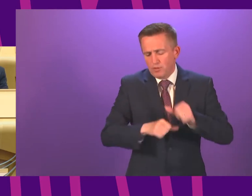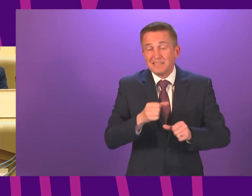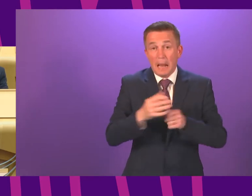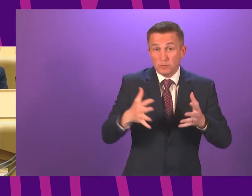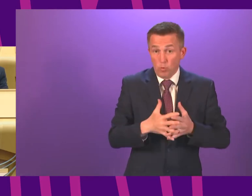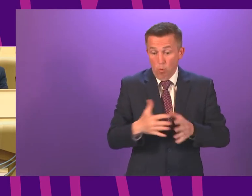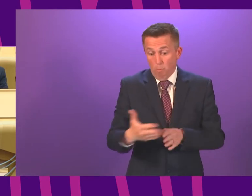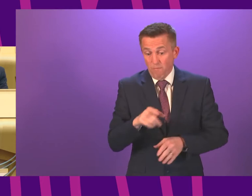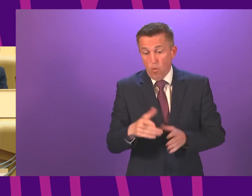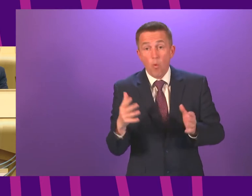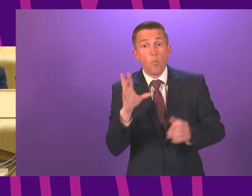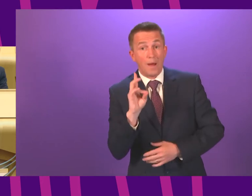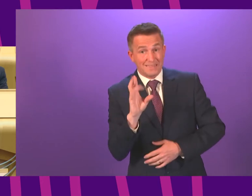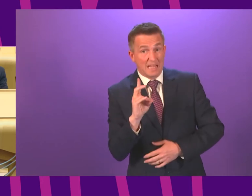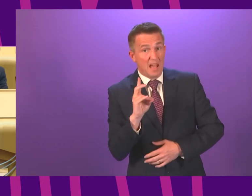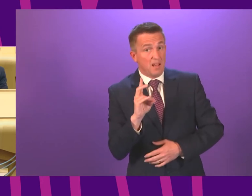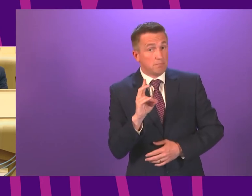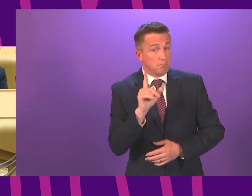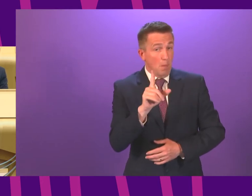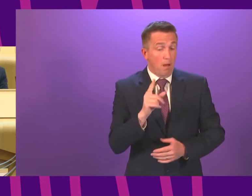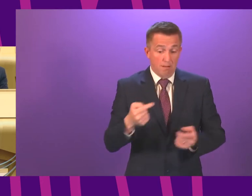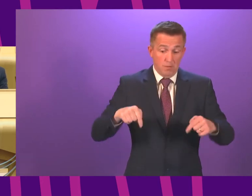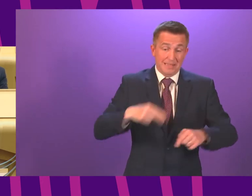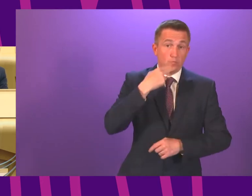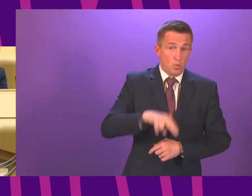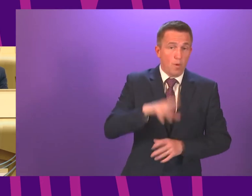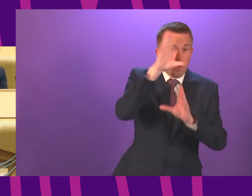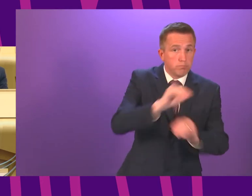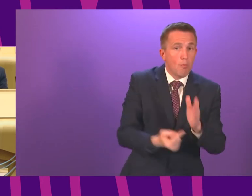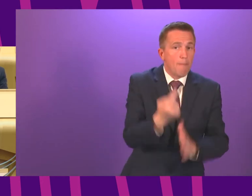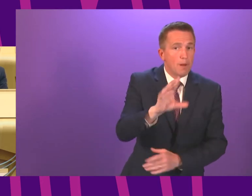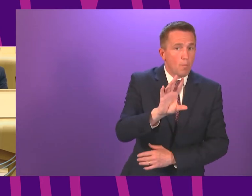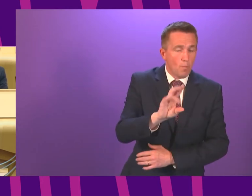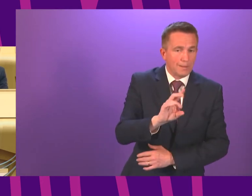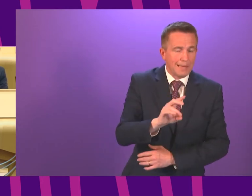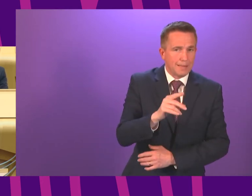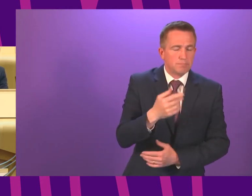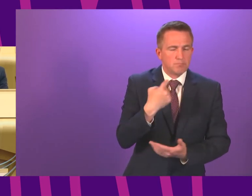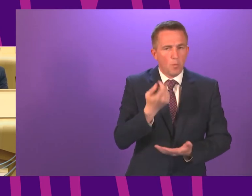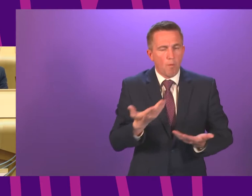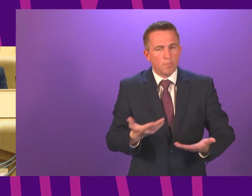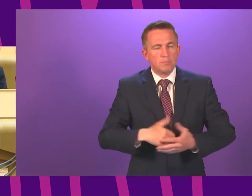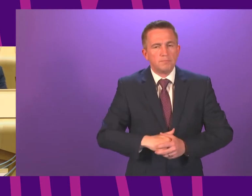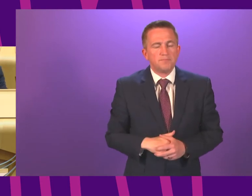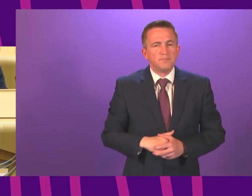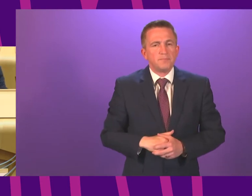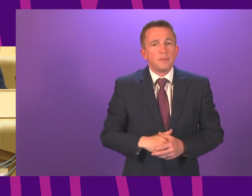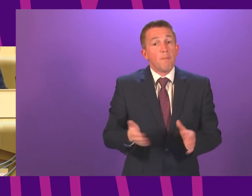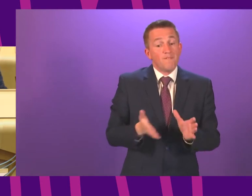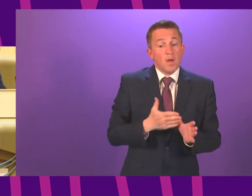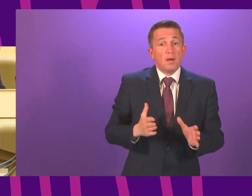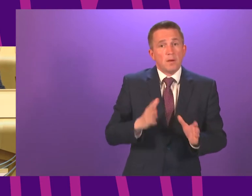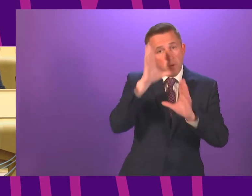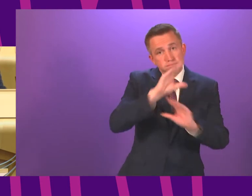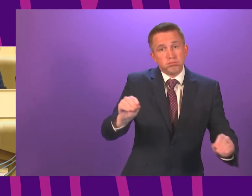later than Wednesday, and I can confirm that I will also do that today. However, before any of that, I will report on today's